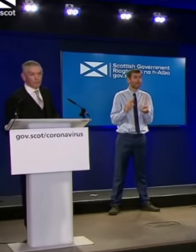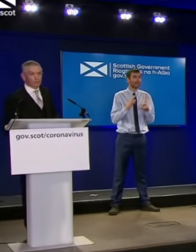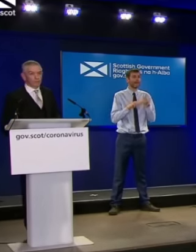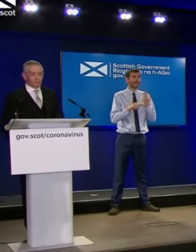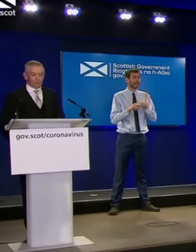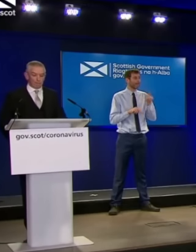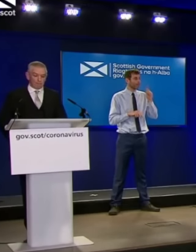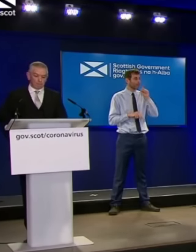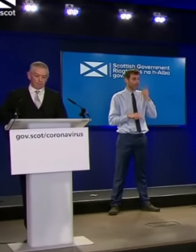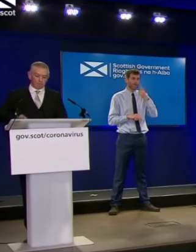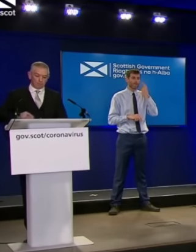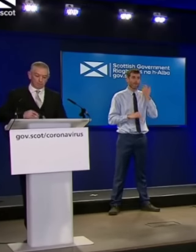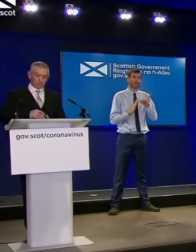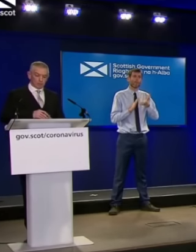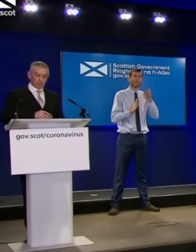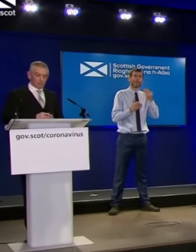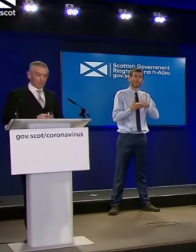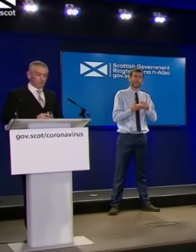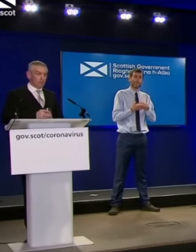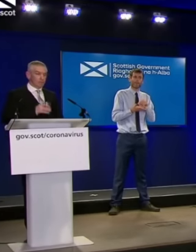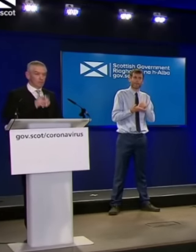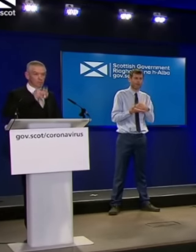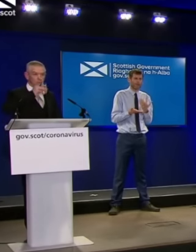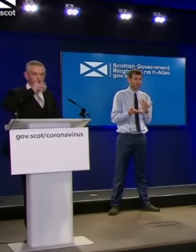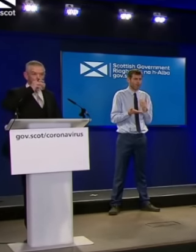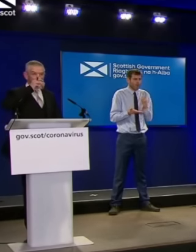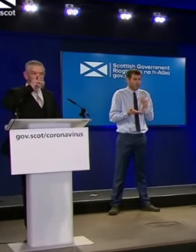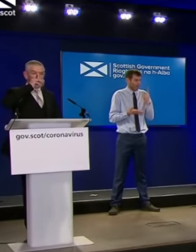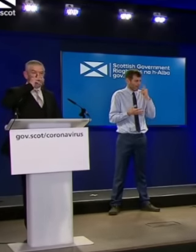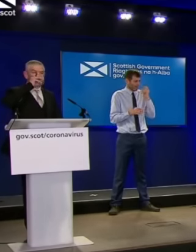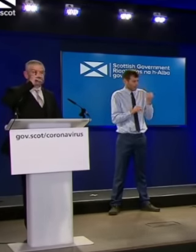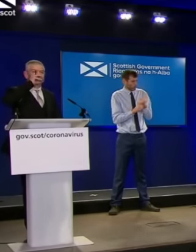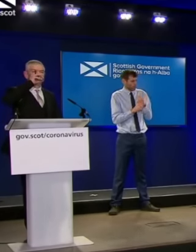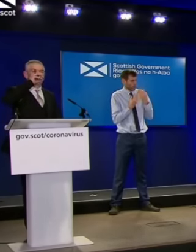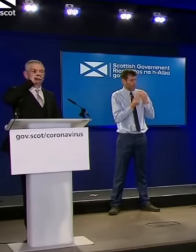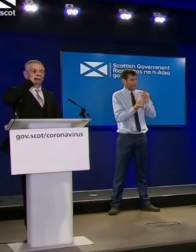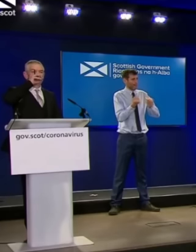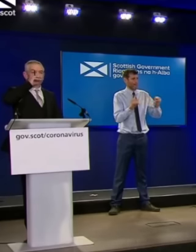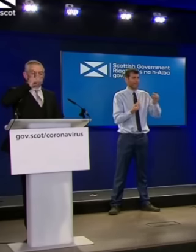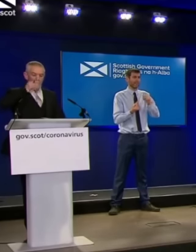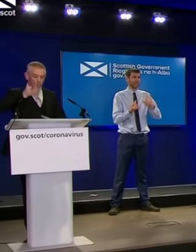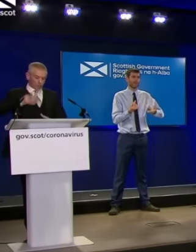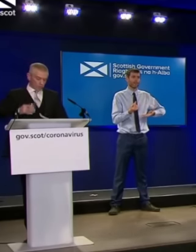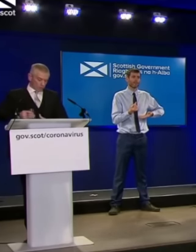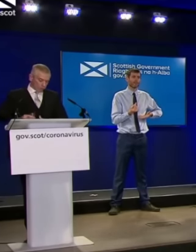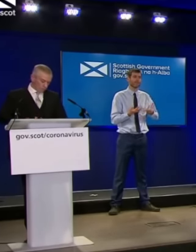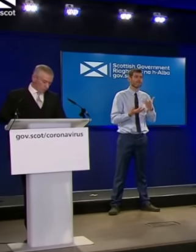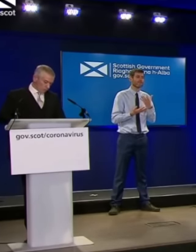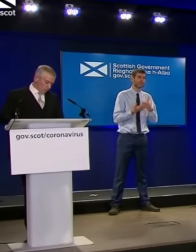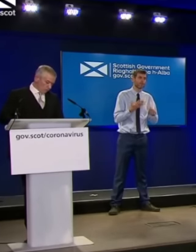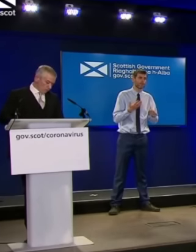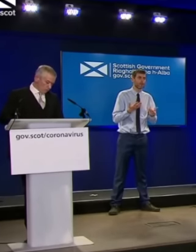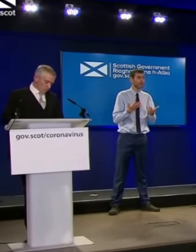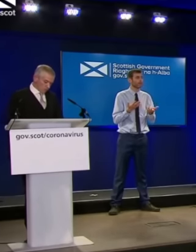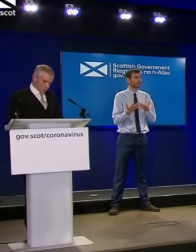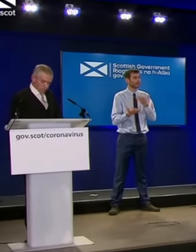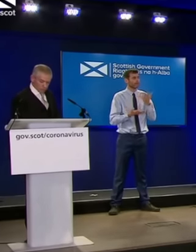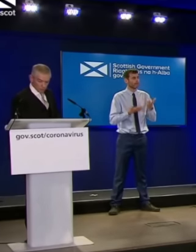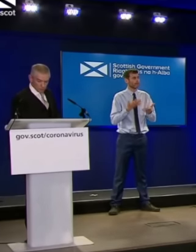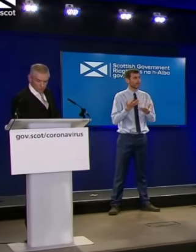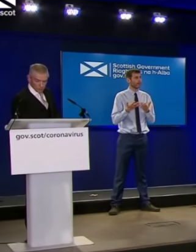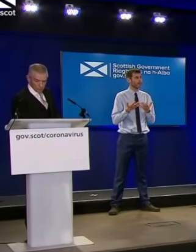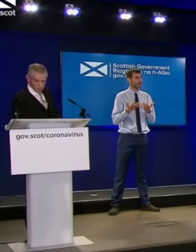funding at the moment is there anything else that can be done to help such as helping them with